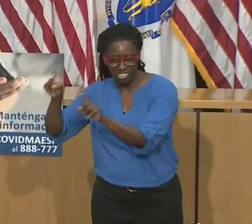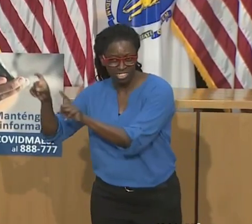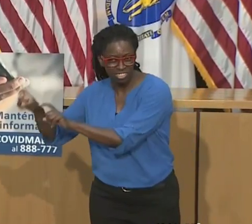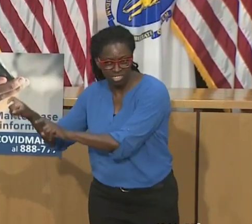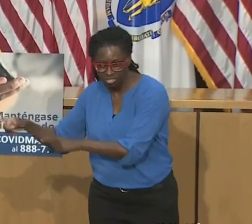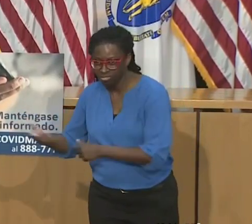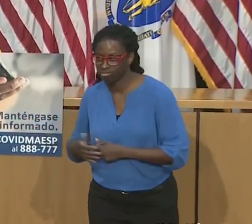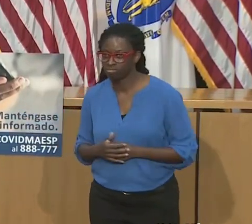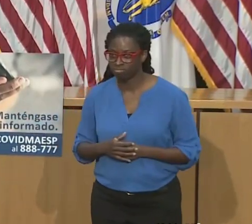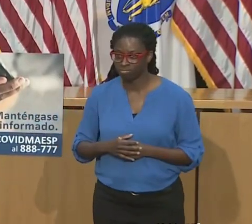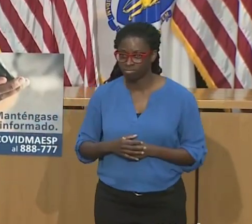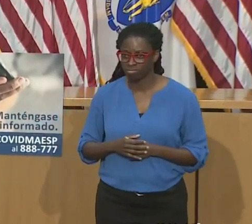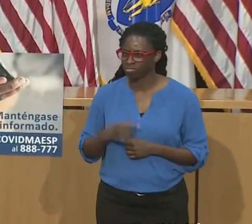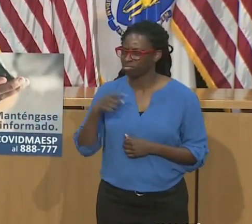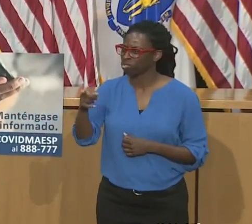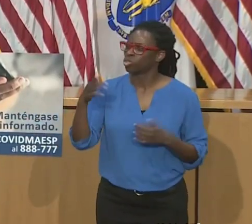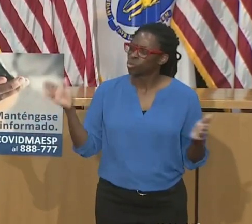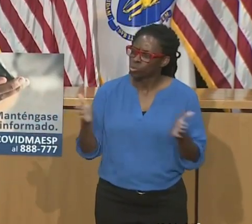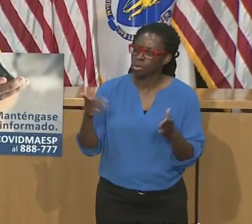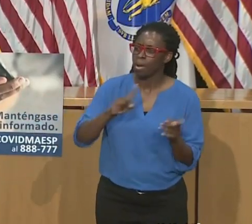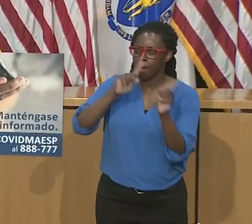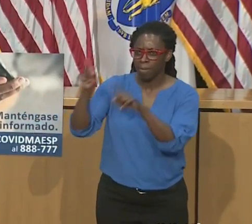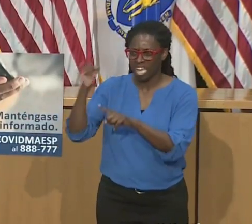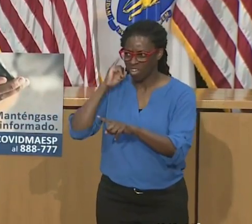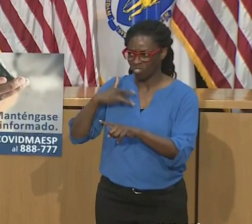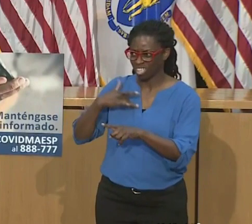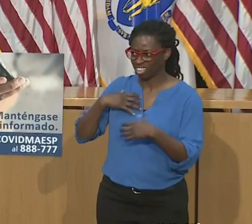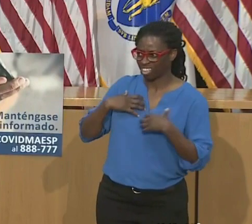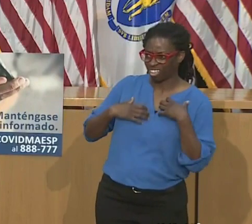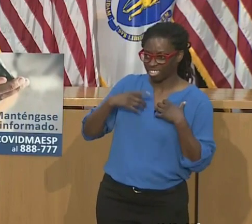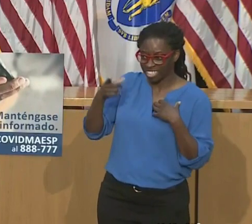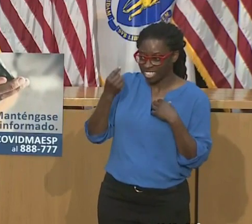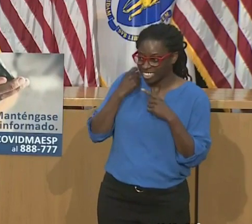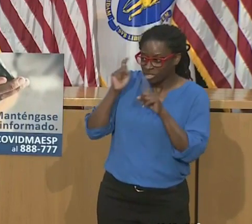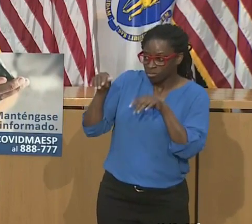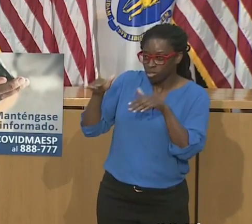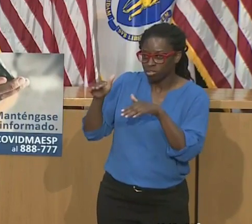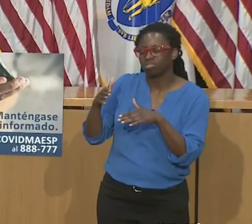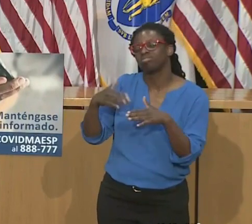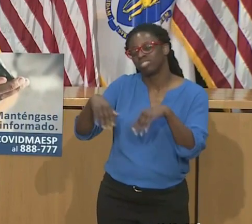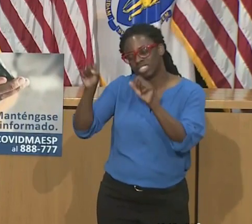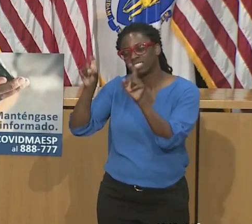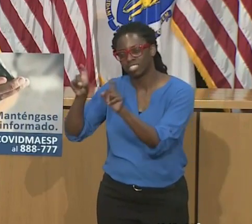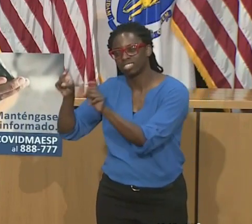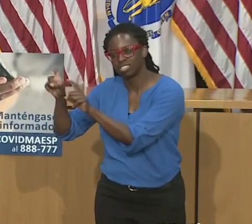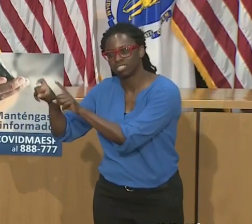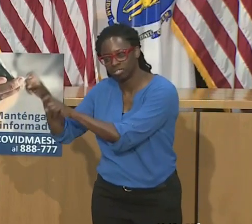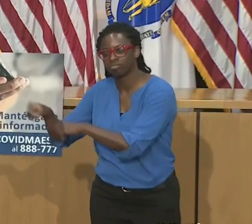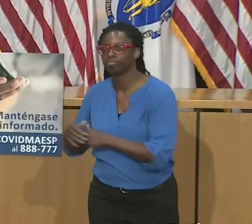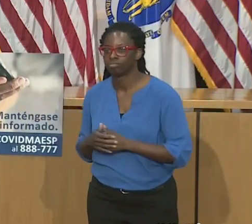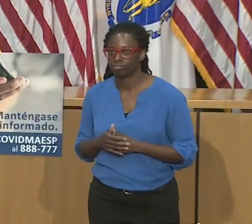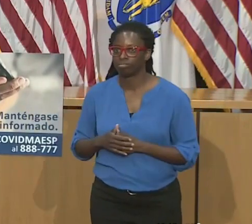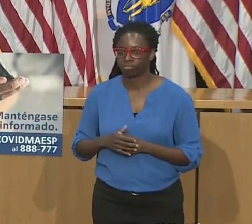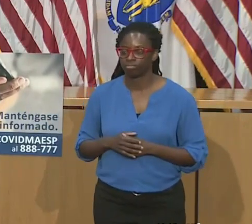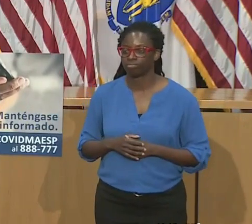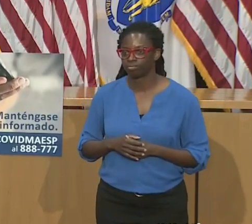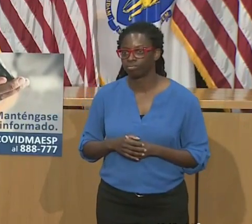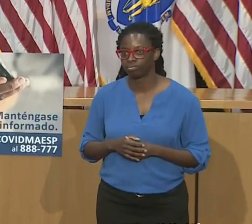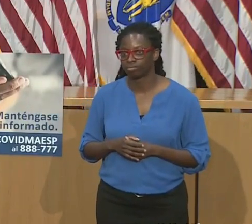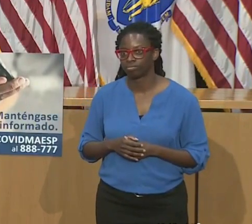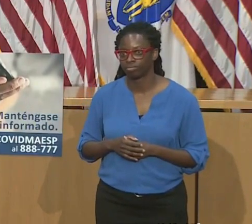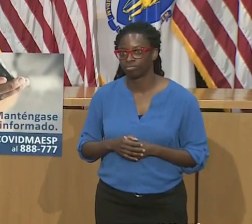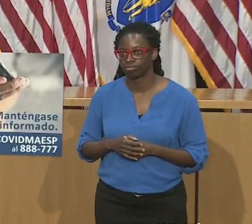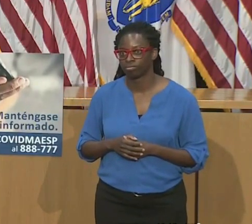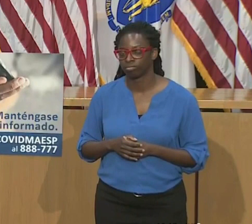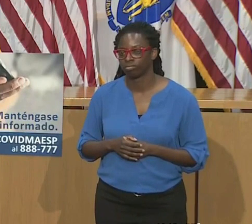gathering over the last two weeks to get tested for COVID-19 at one of these sites. Test results